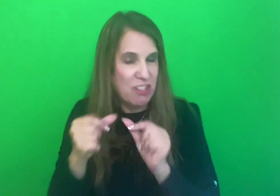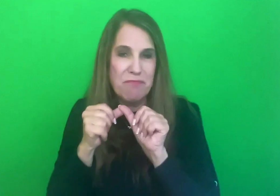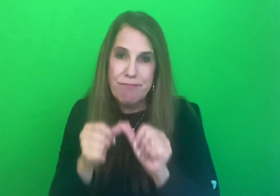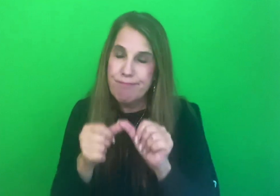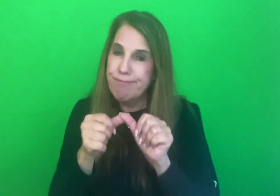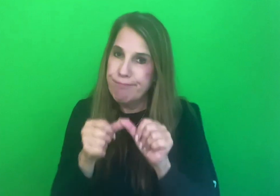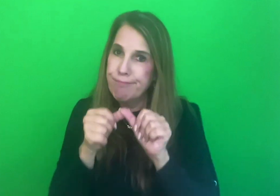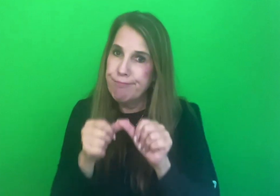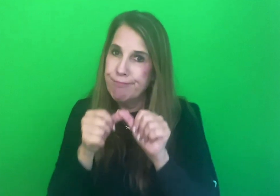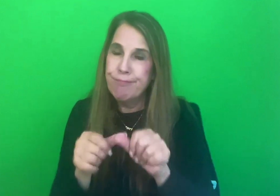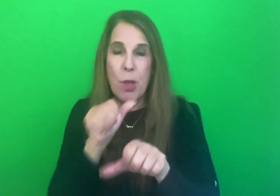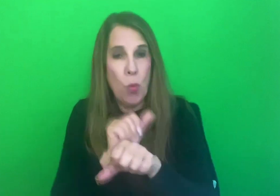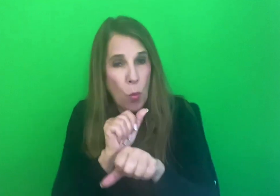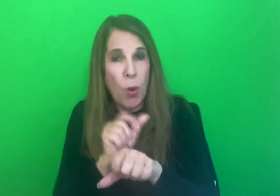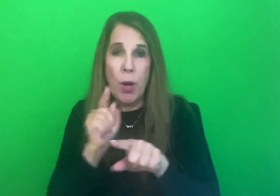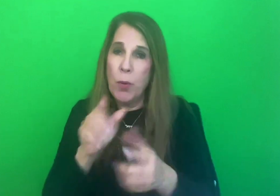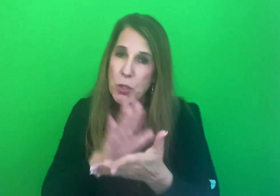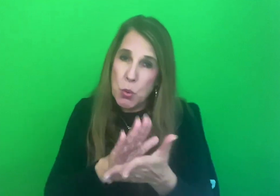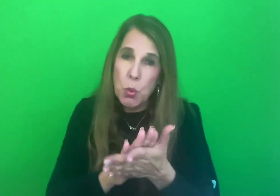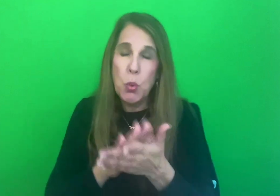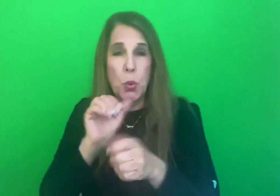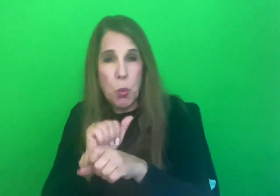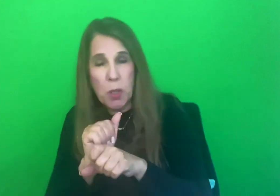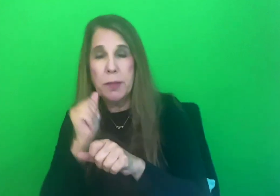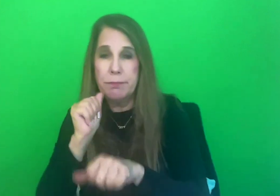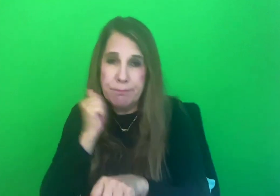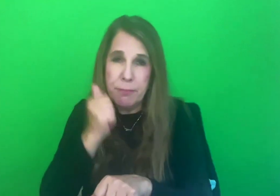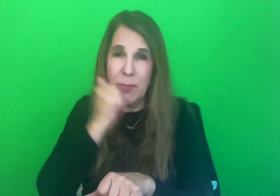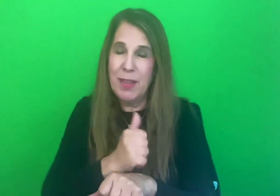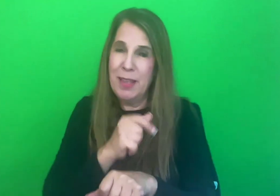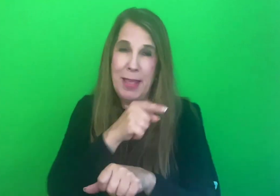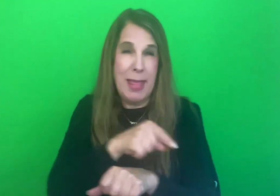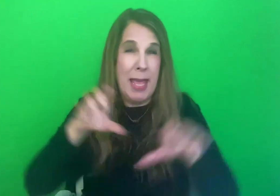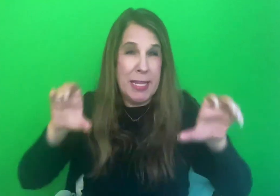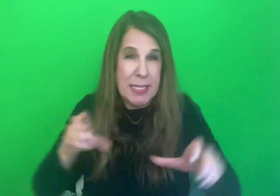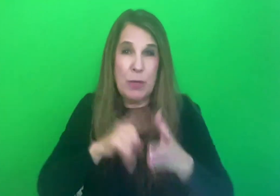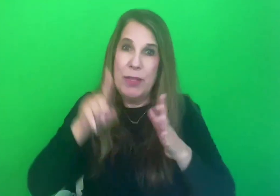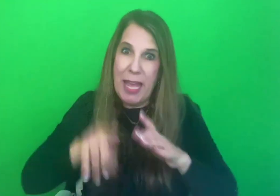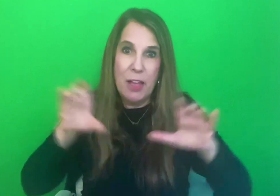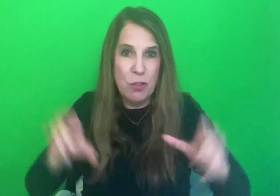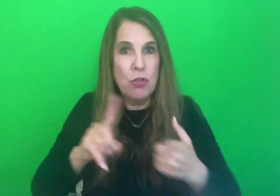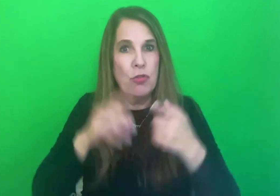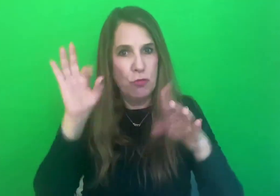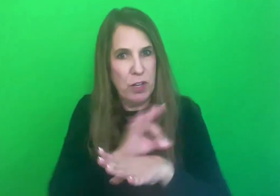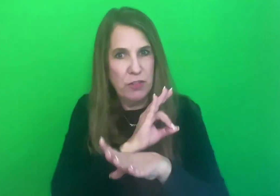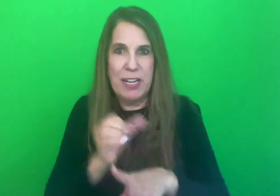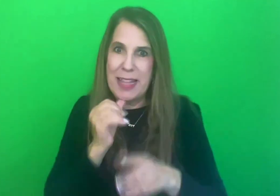They went to school and worked the next day. They did what they had to do to function and not lose their minds.